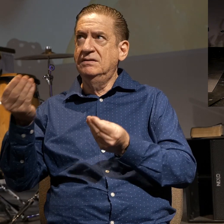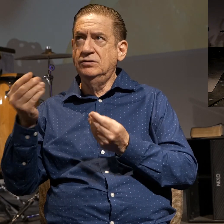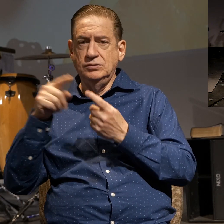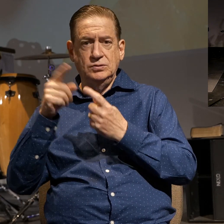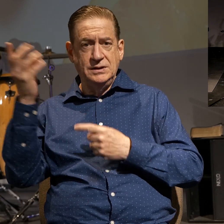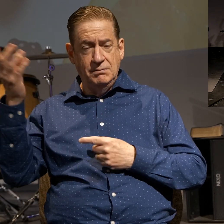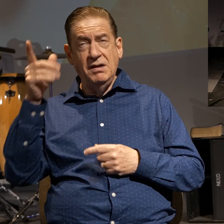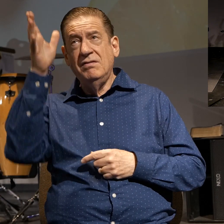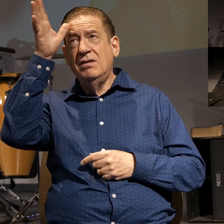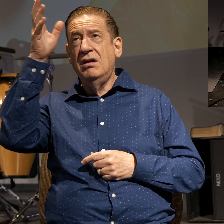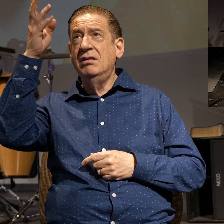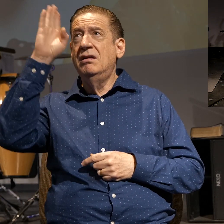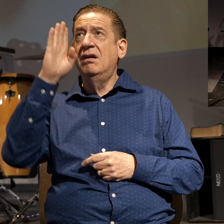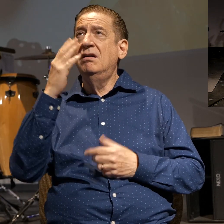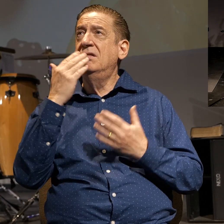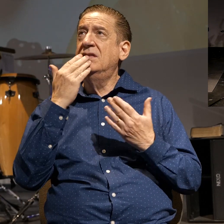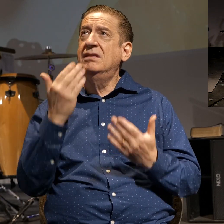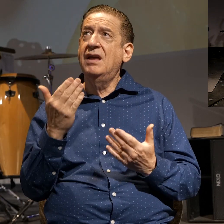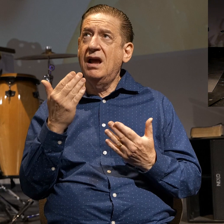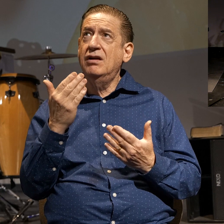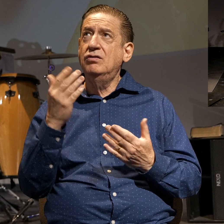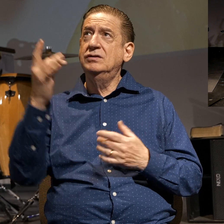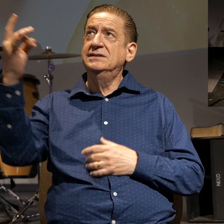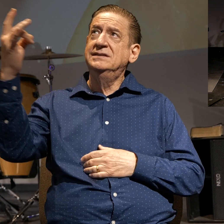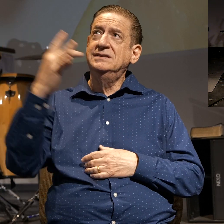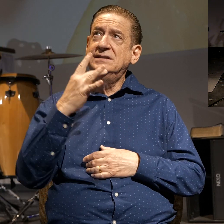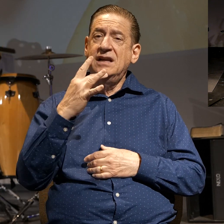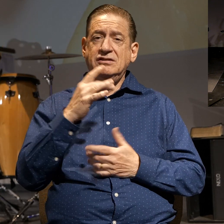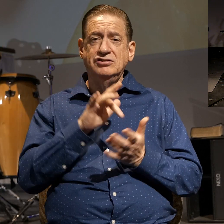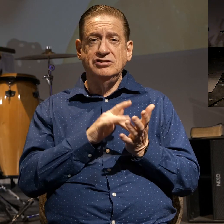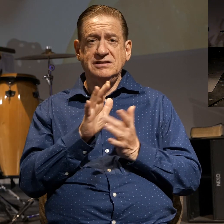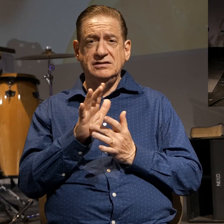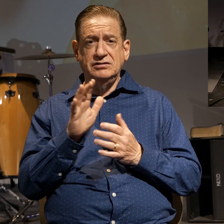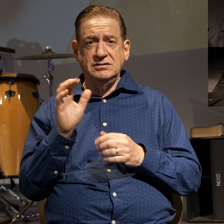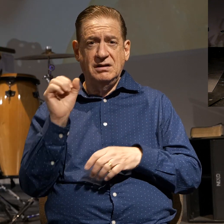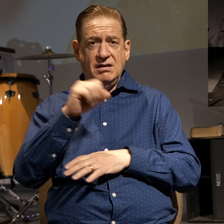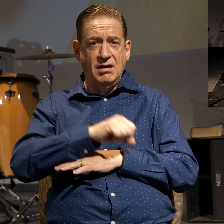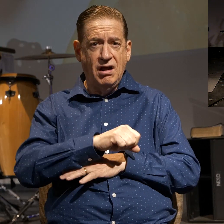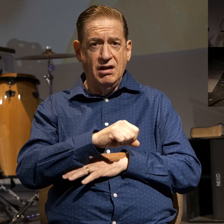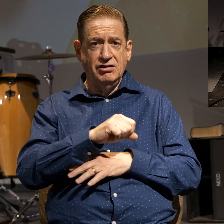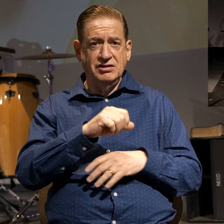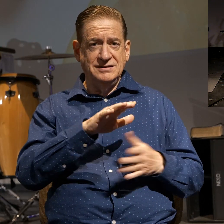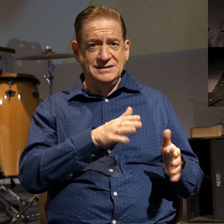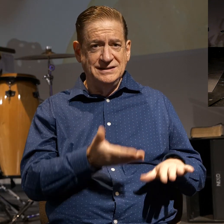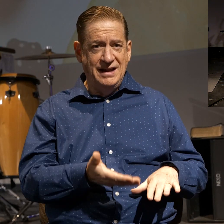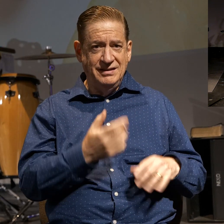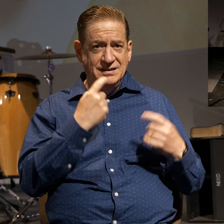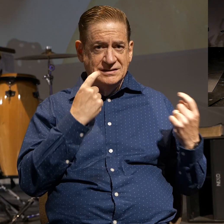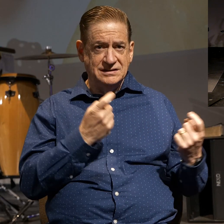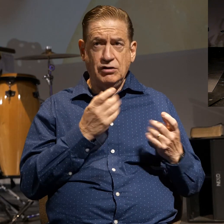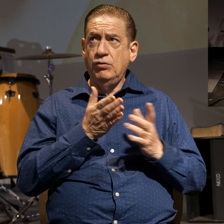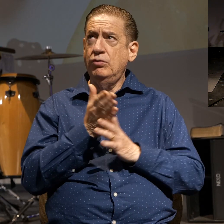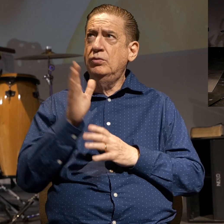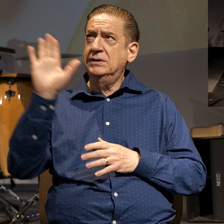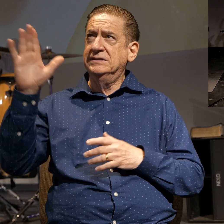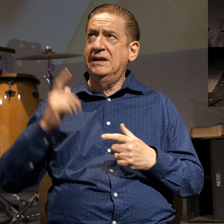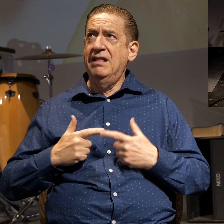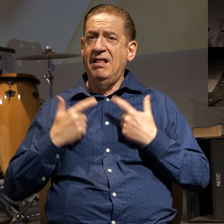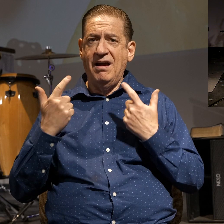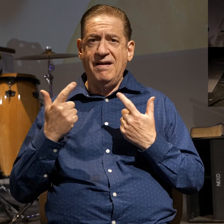thank you for sending Jesus from heaven to earth to conquer sin death and evil through his life death and resurrection